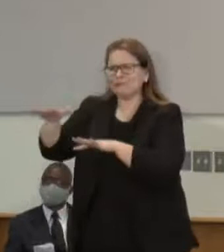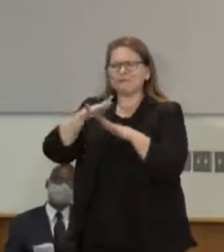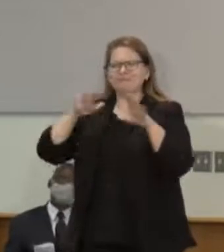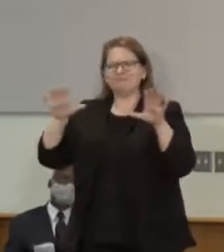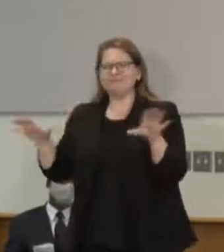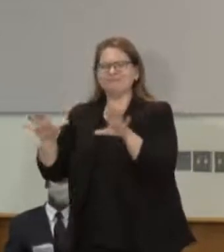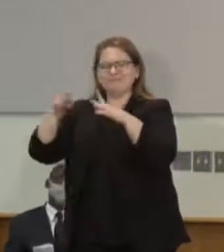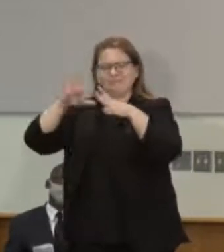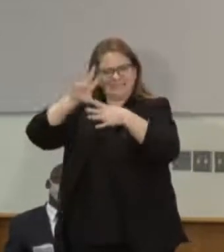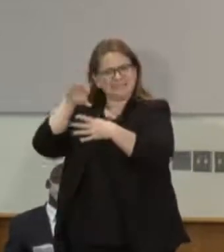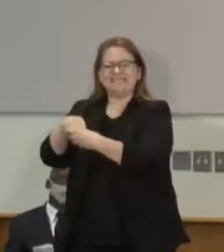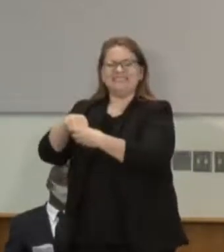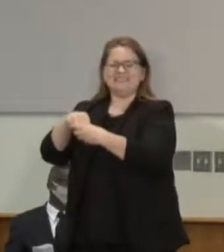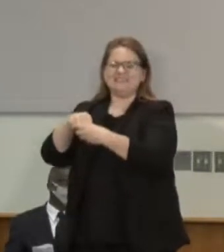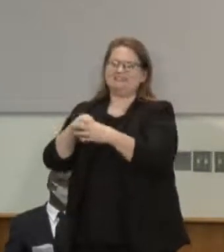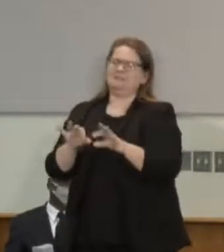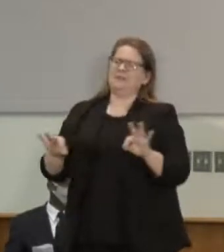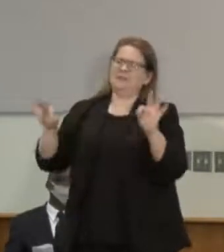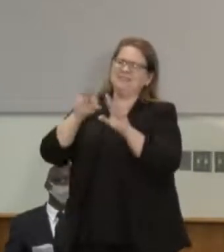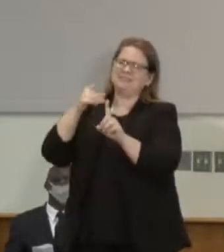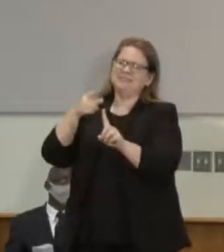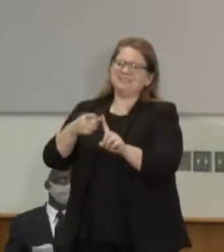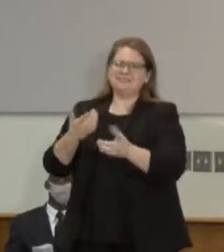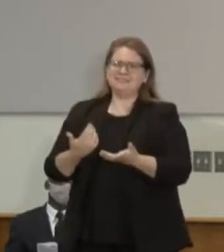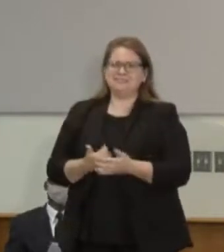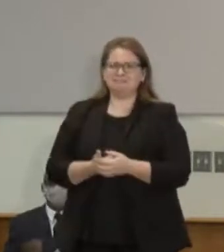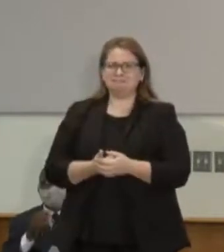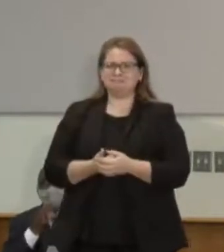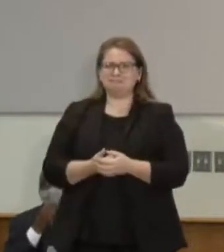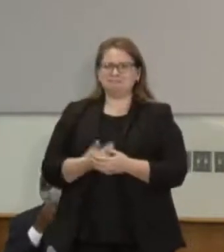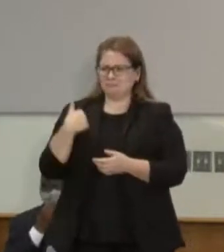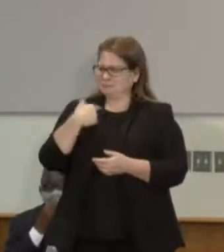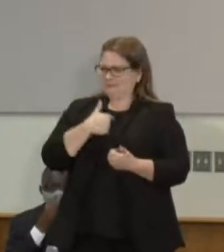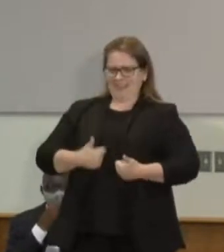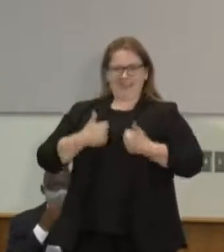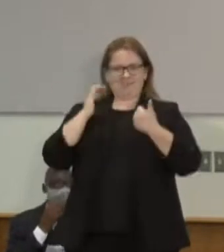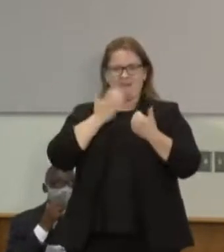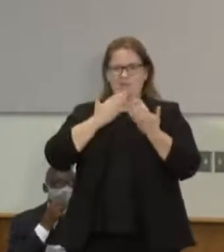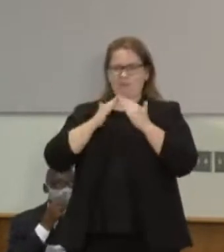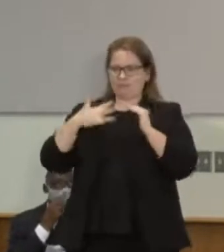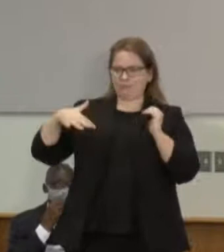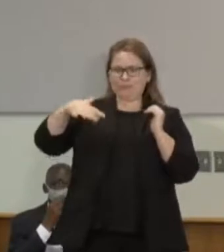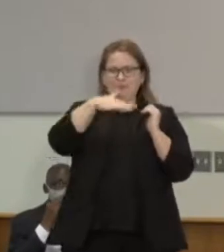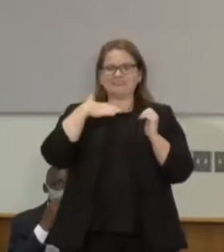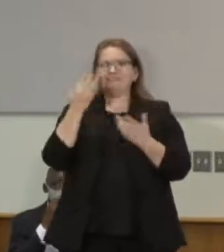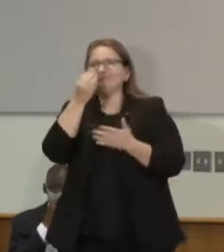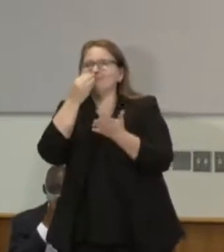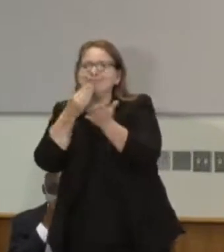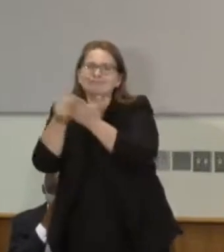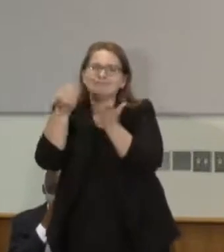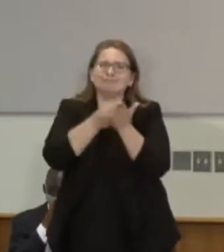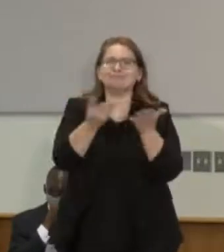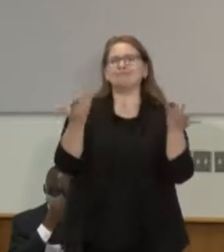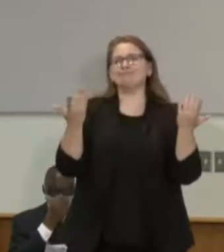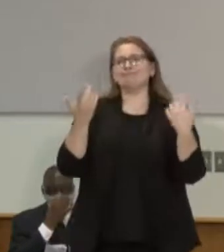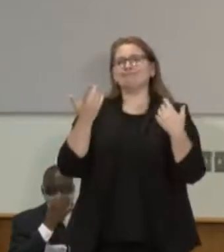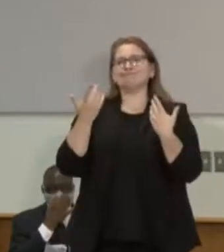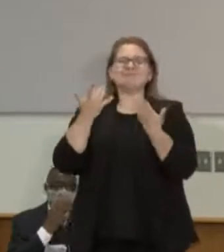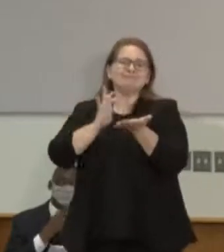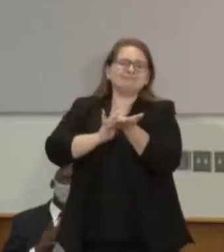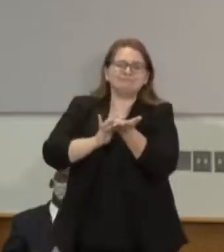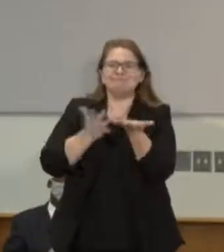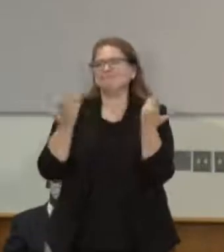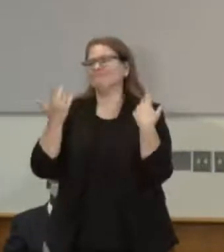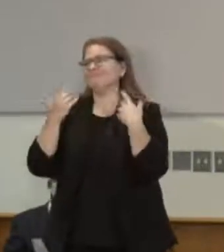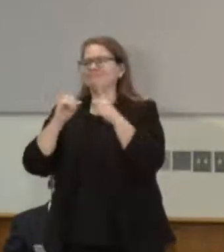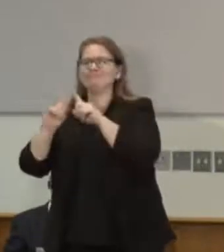all of us live in our community. We represent our community. We have to go to the grocery store. We have to go to the pharmacy. Well, there ain't many pharmacies left